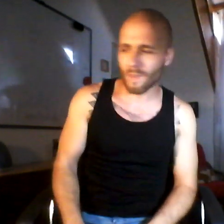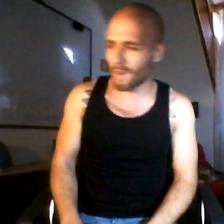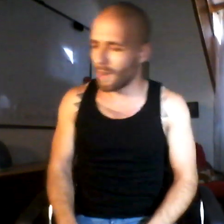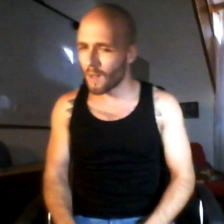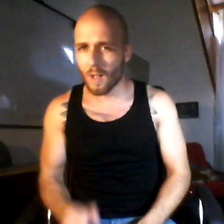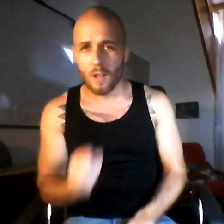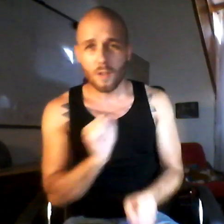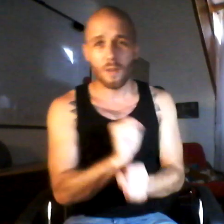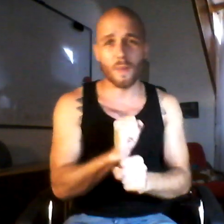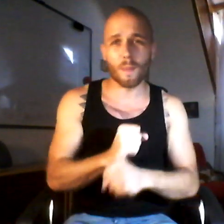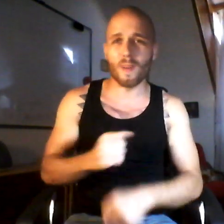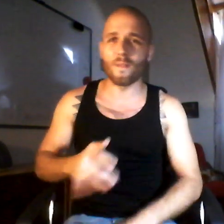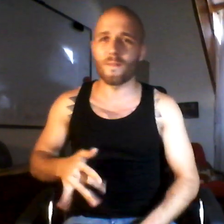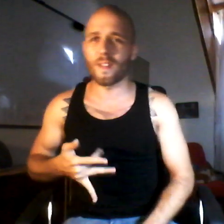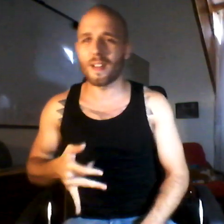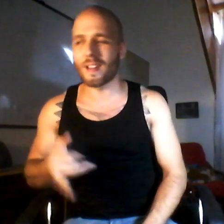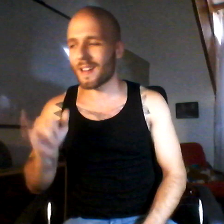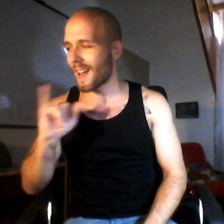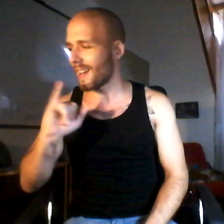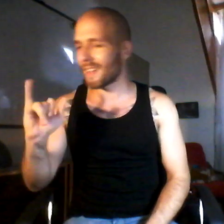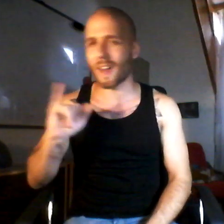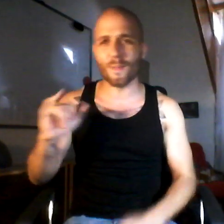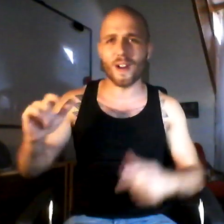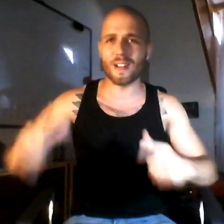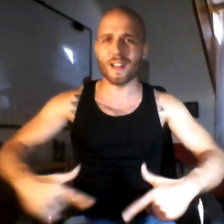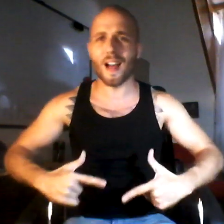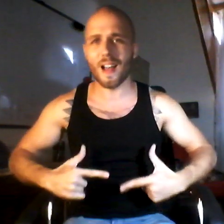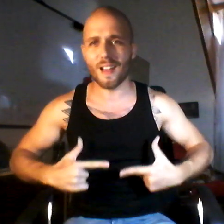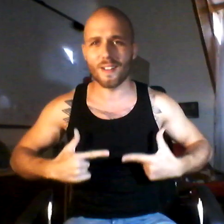You make me feel like I'm alive